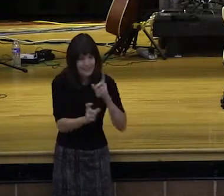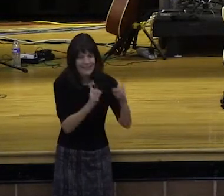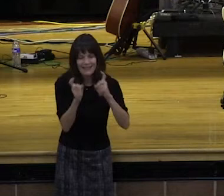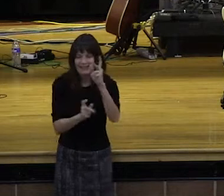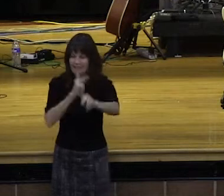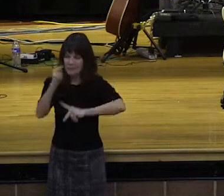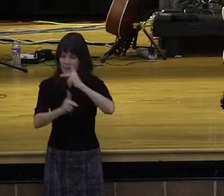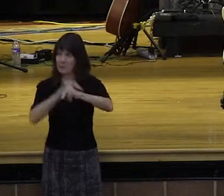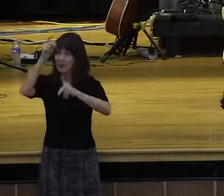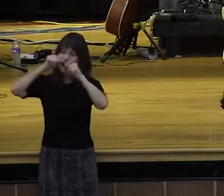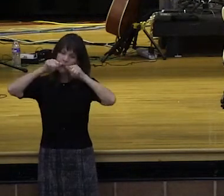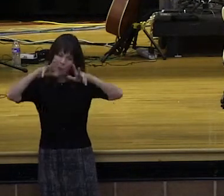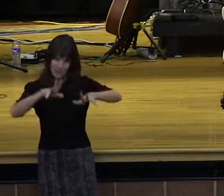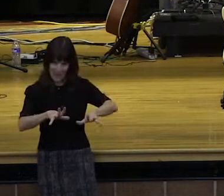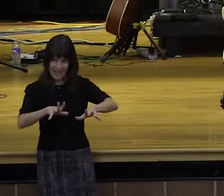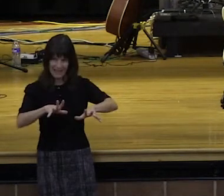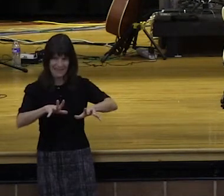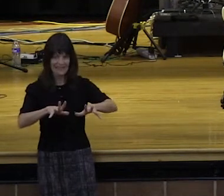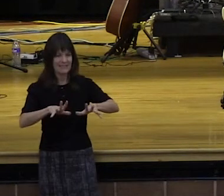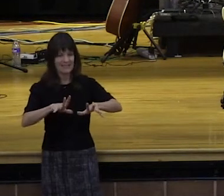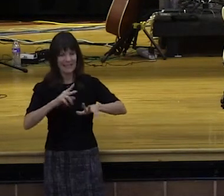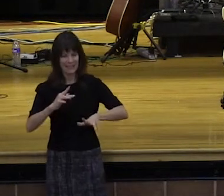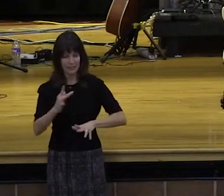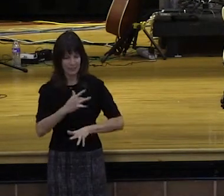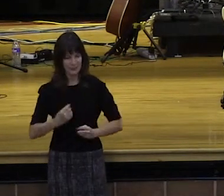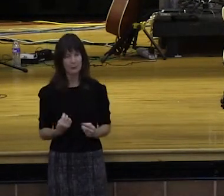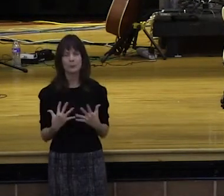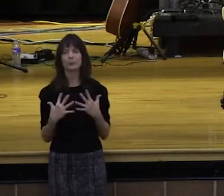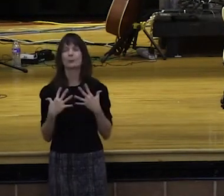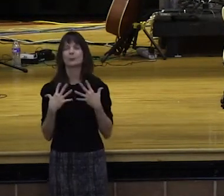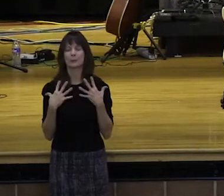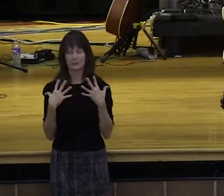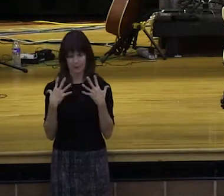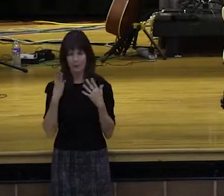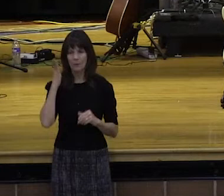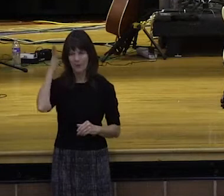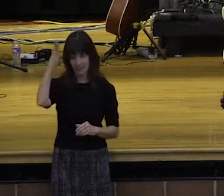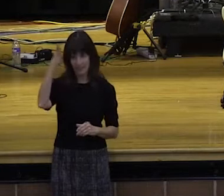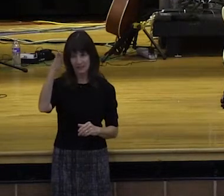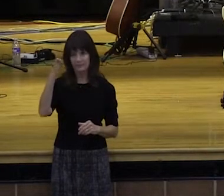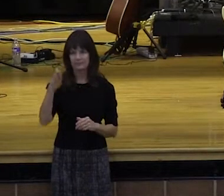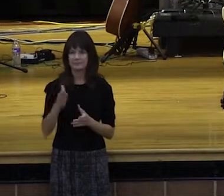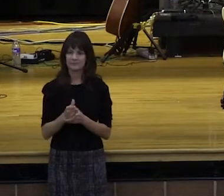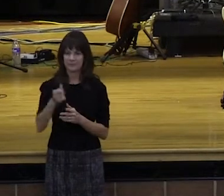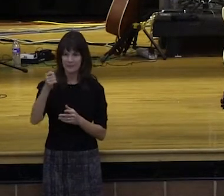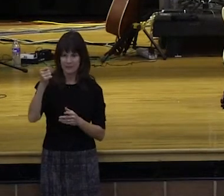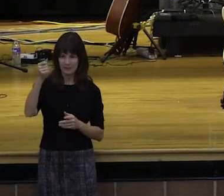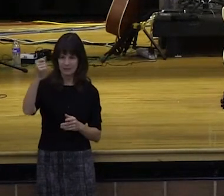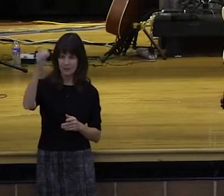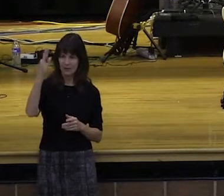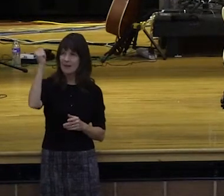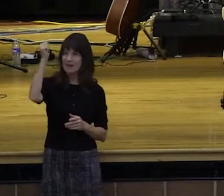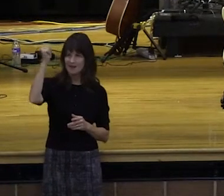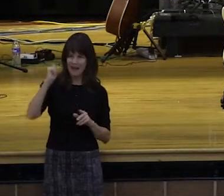The most generous God who gives seed to the farmer that becomes bread for your meals is